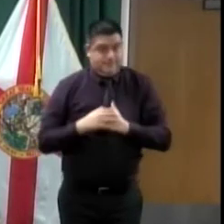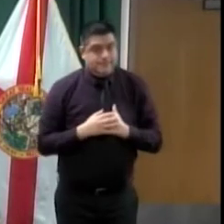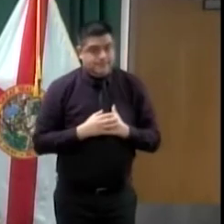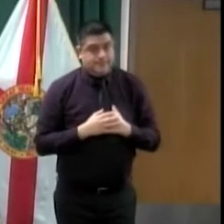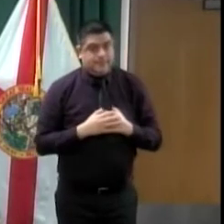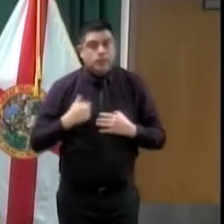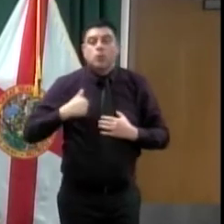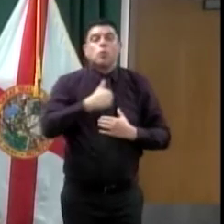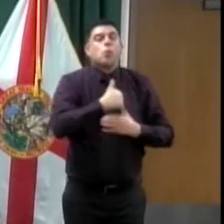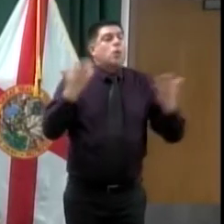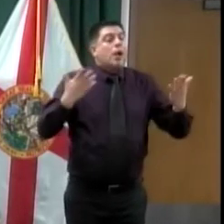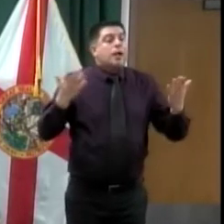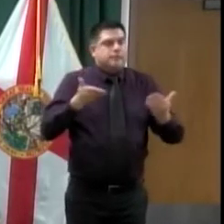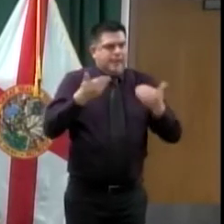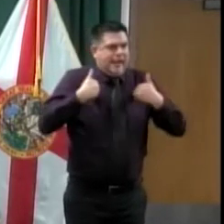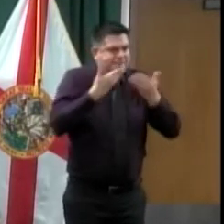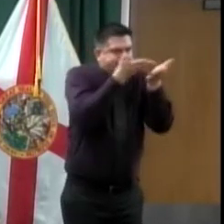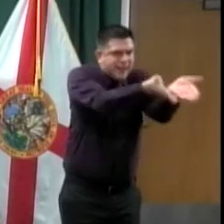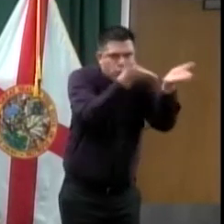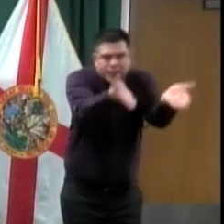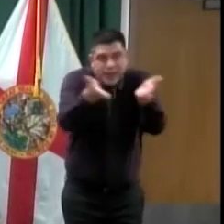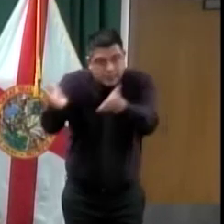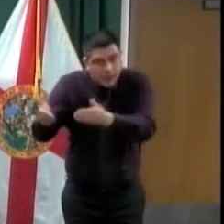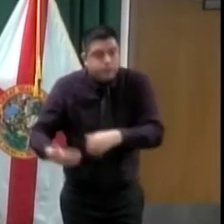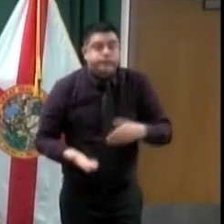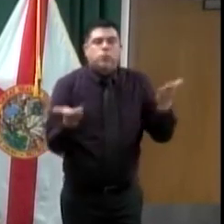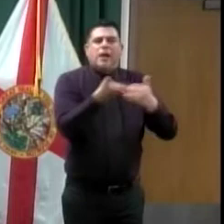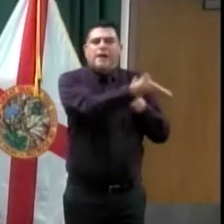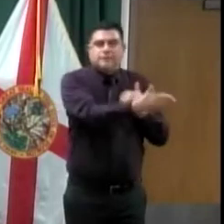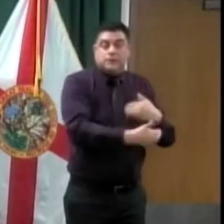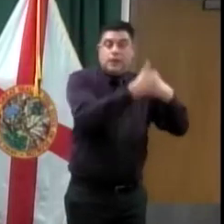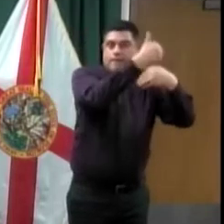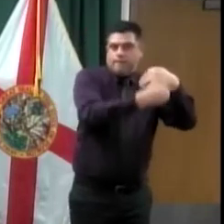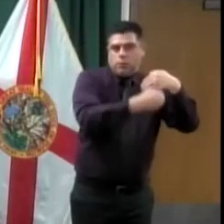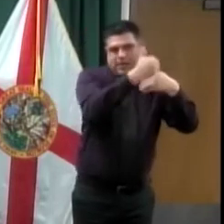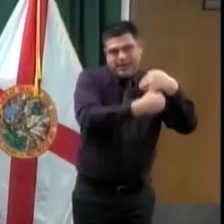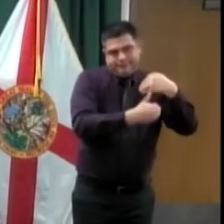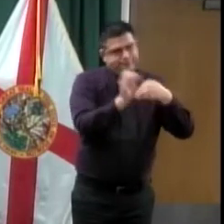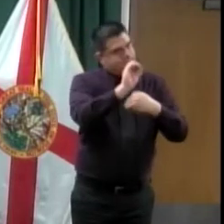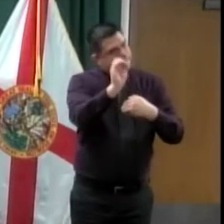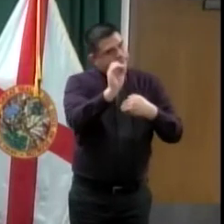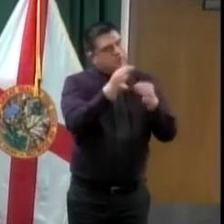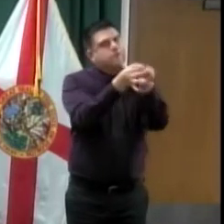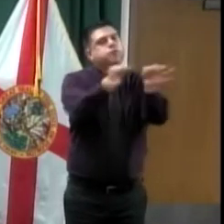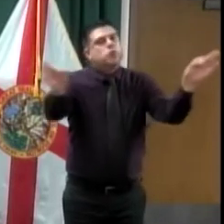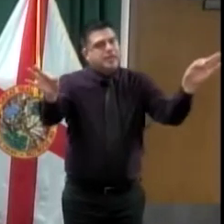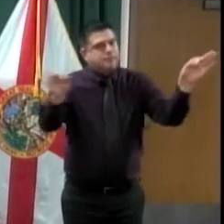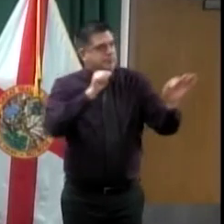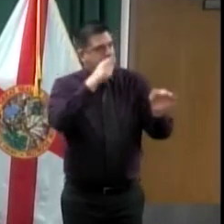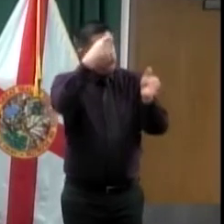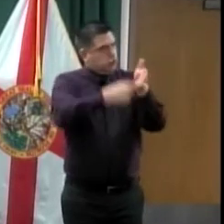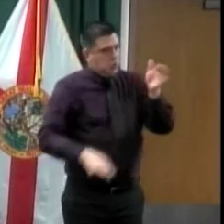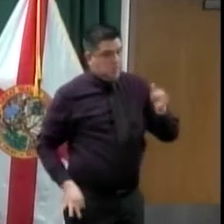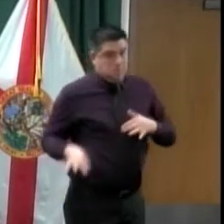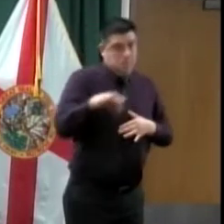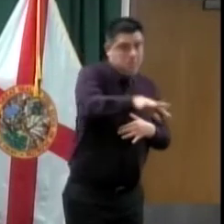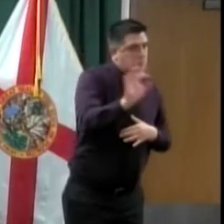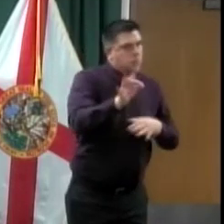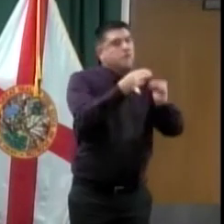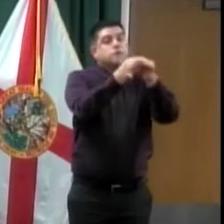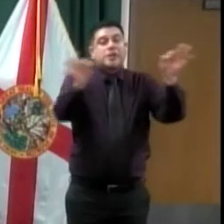have, bread is actually free, up to one loaf per family. But we also have, I looked before I went here, we have a lot of baby food. We have baby food jars